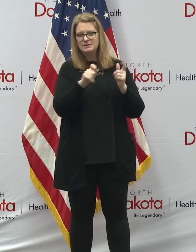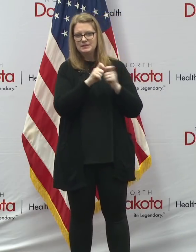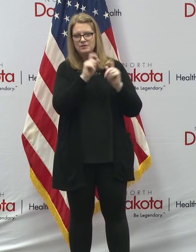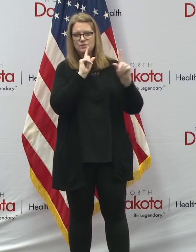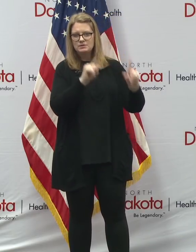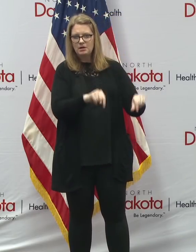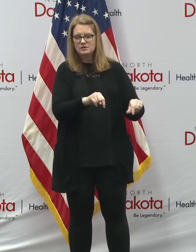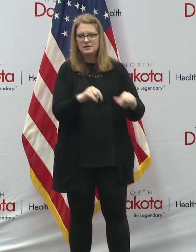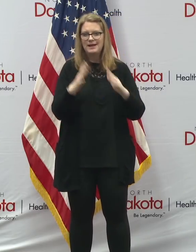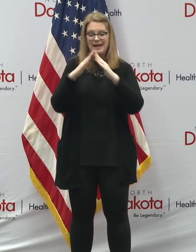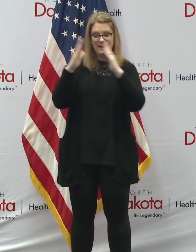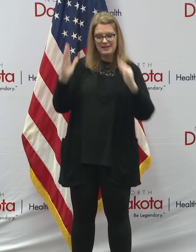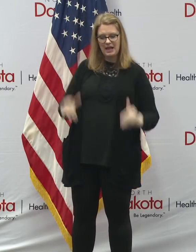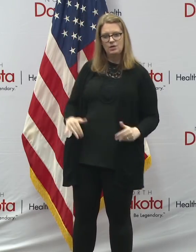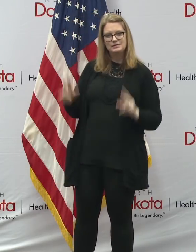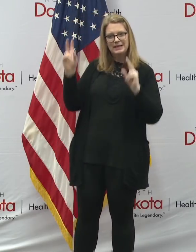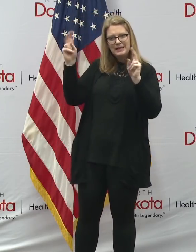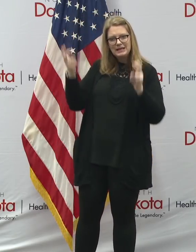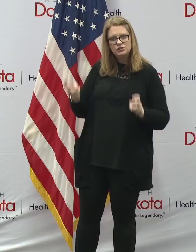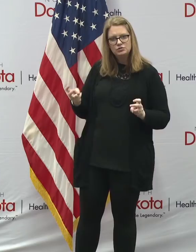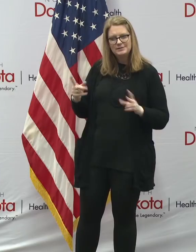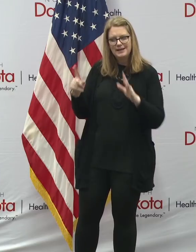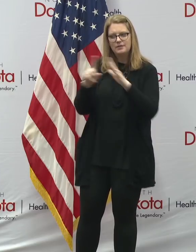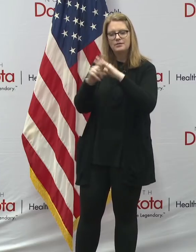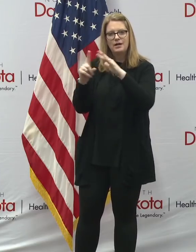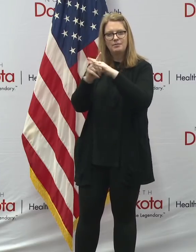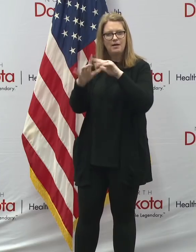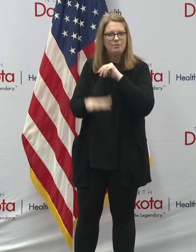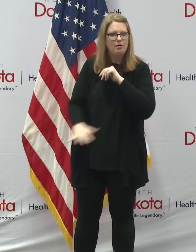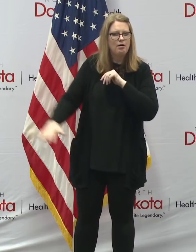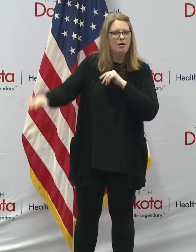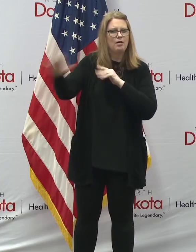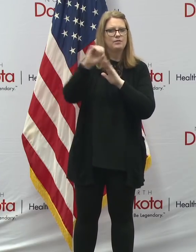issues facing families across the state. Thank you.